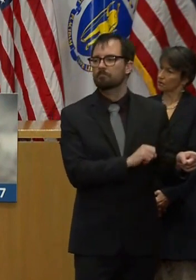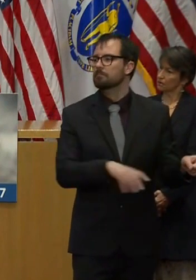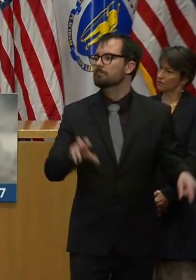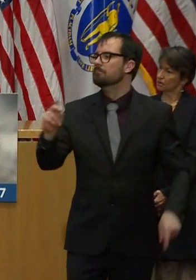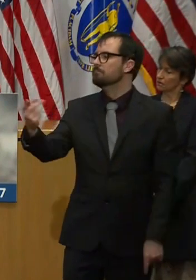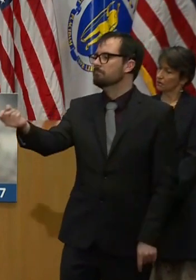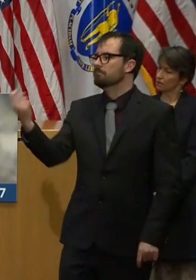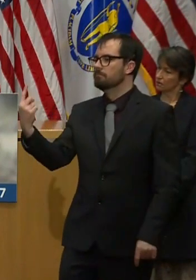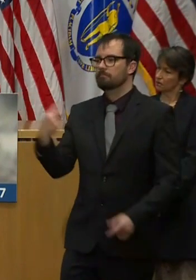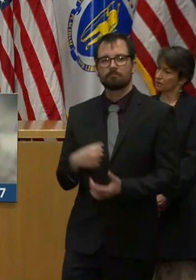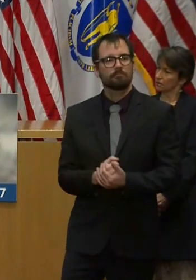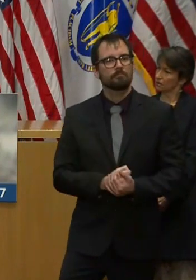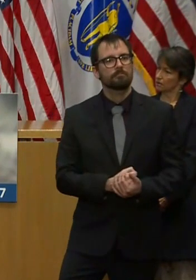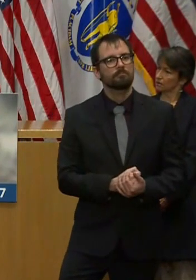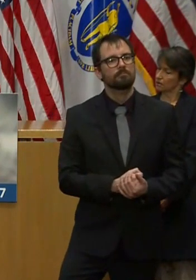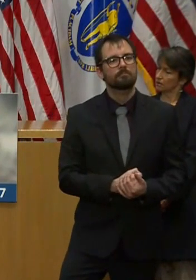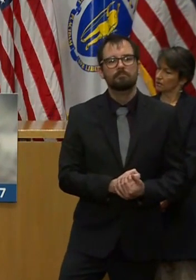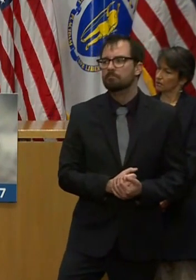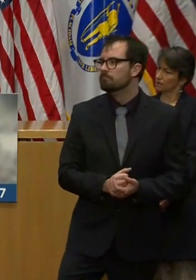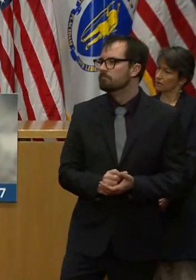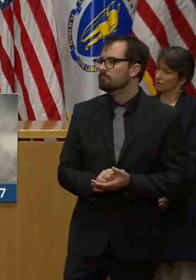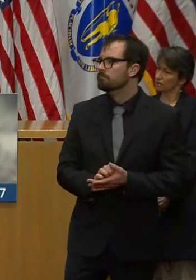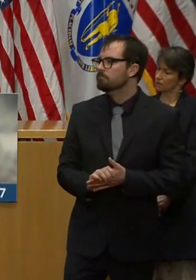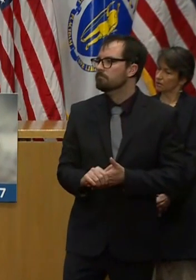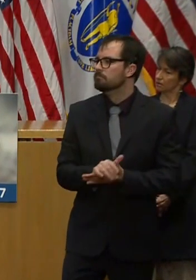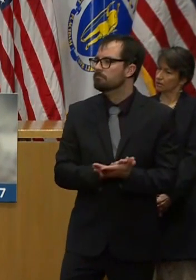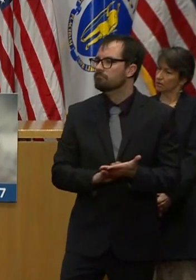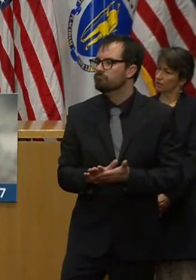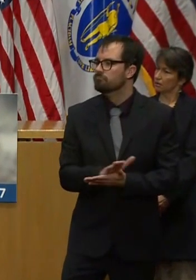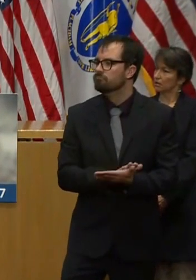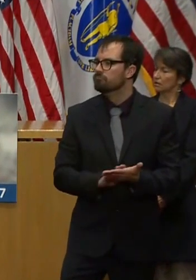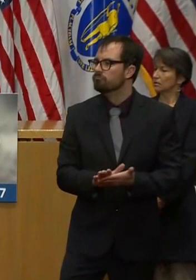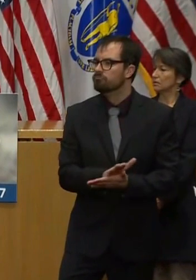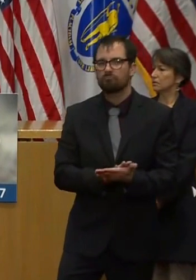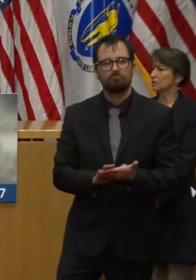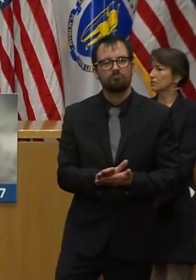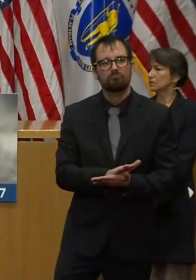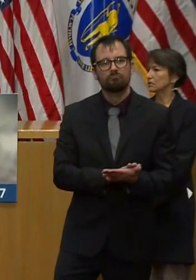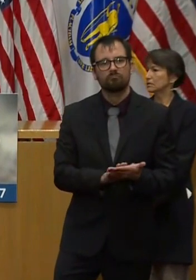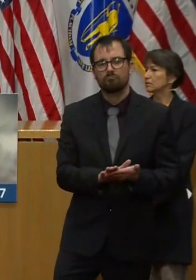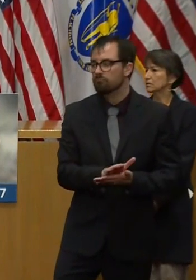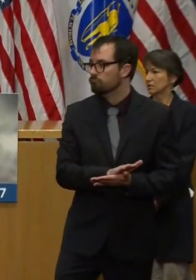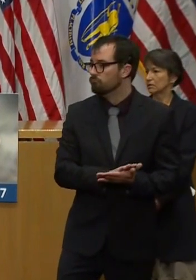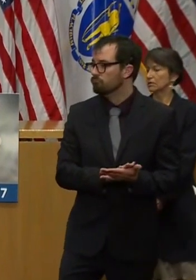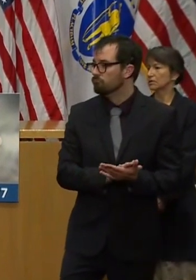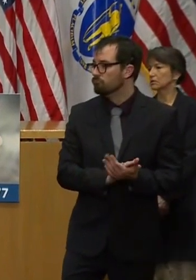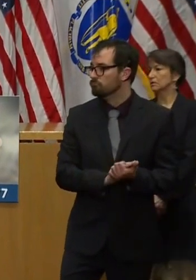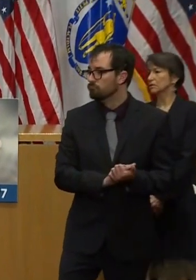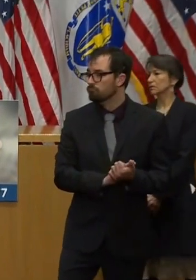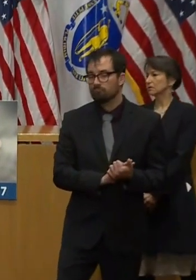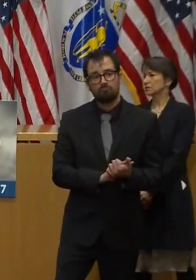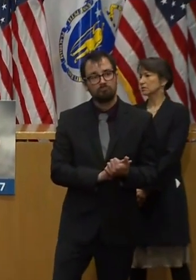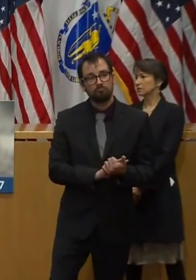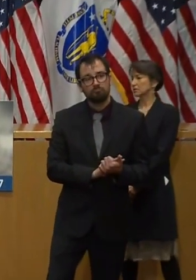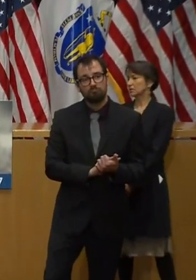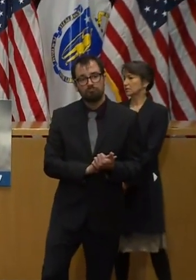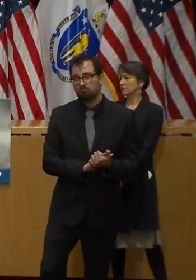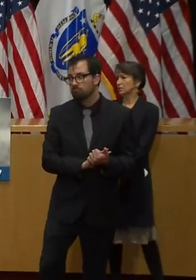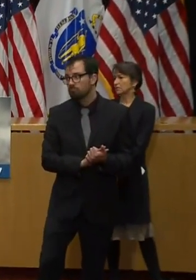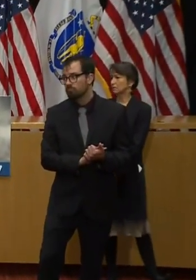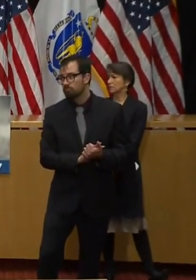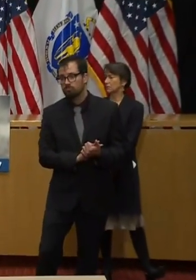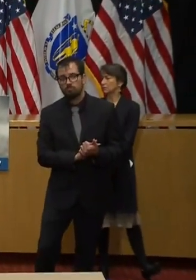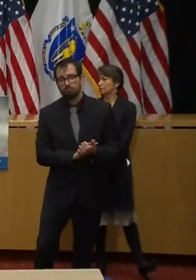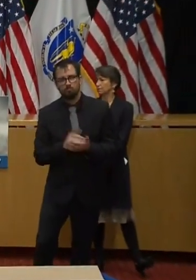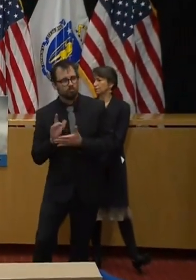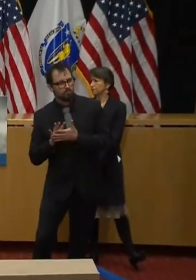In terms of, especially with the Norwood case that came up, there is a lot of guidance out there for nursing homes